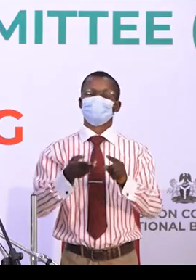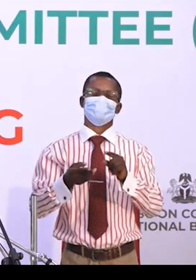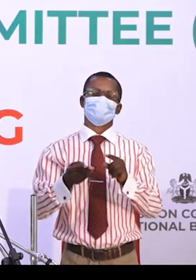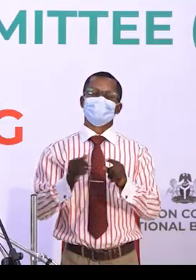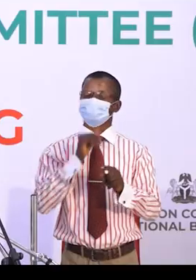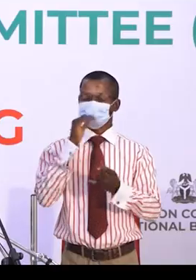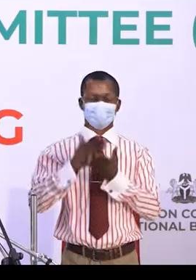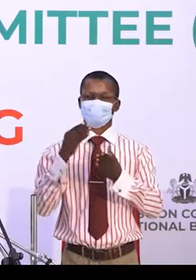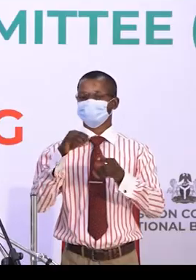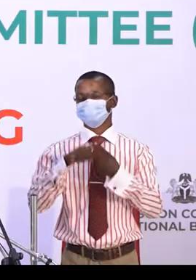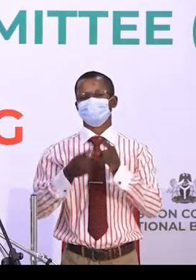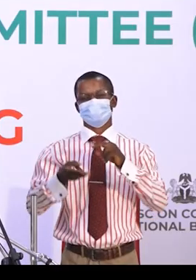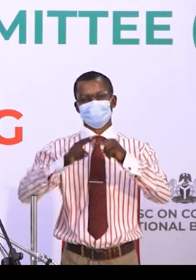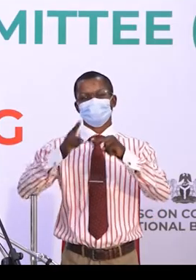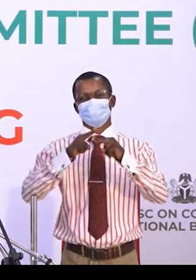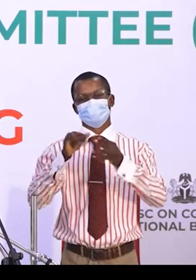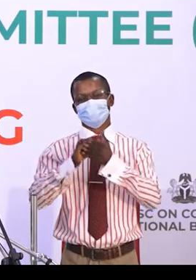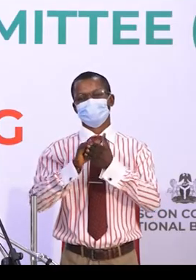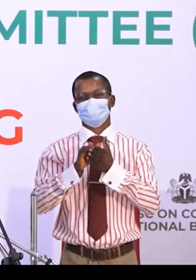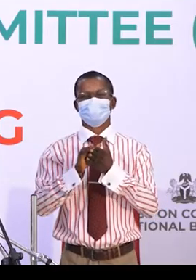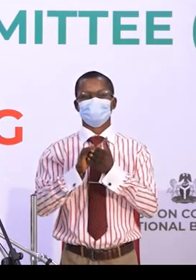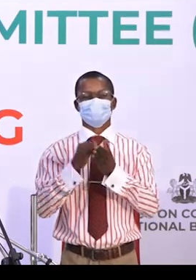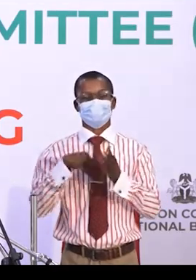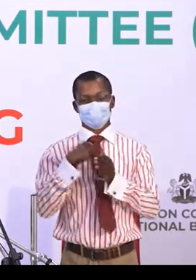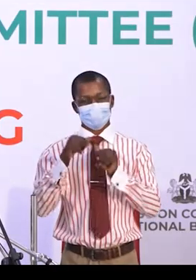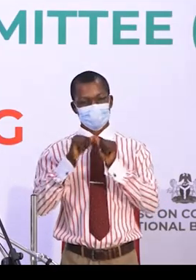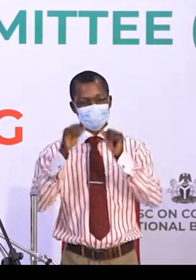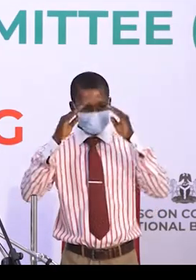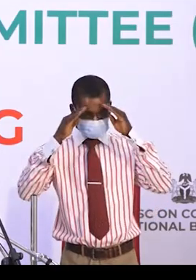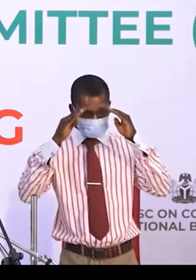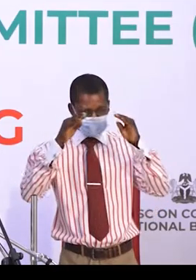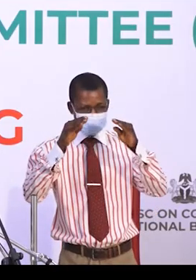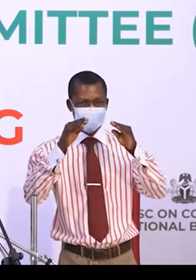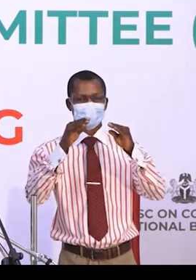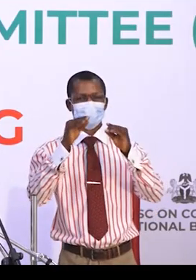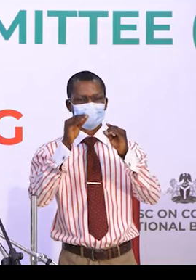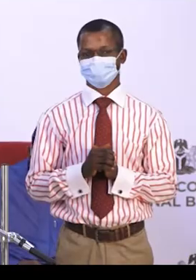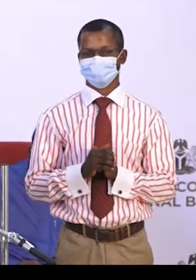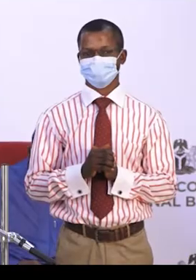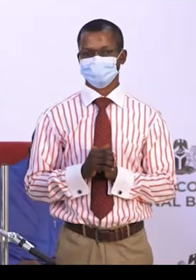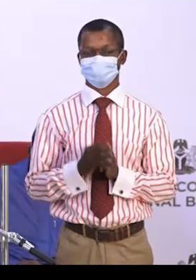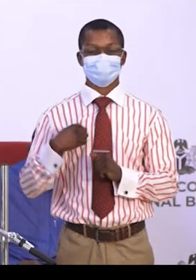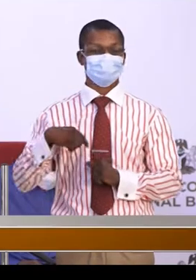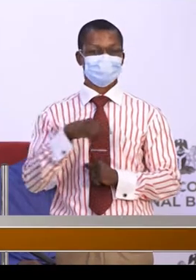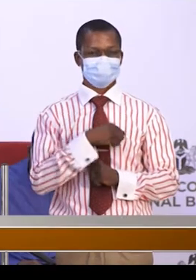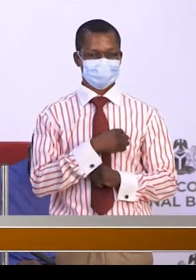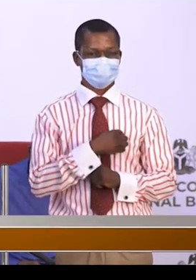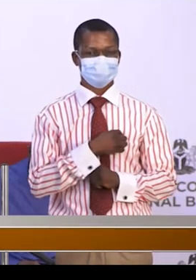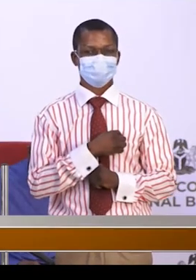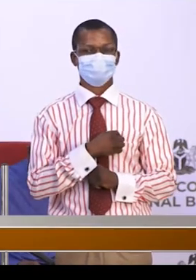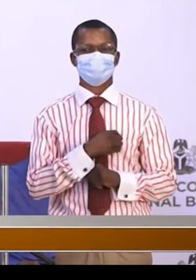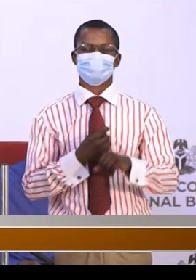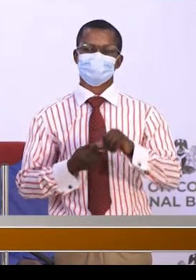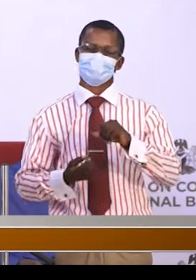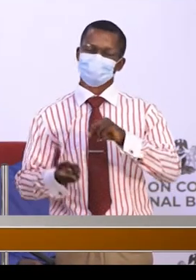that will bring under very strict and severe surveillance to ensure that we protect our people. We are strengthening the surveillance at